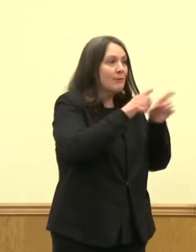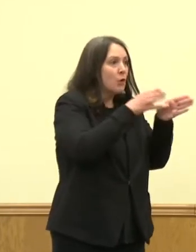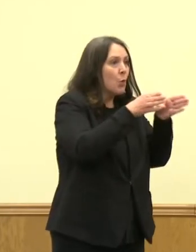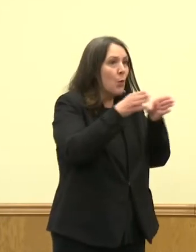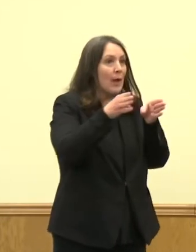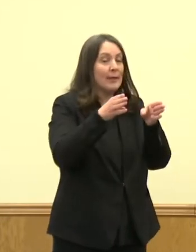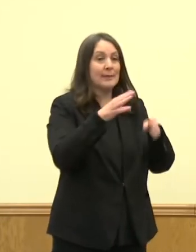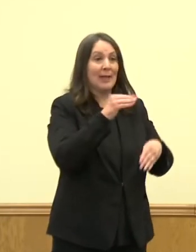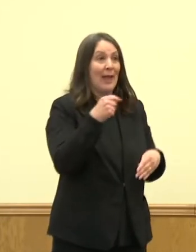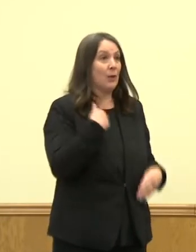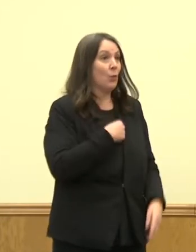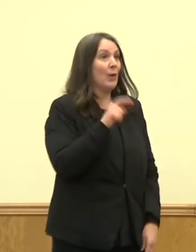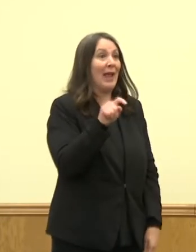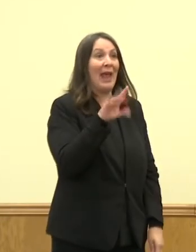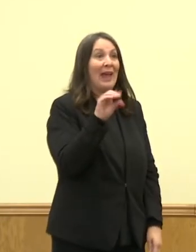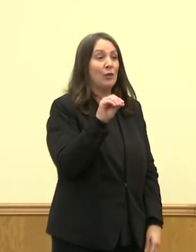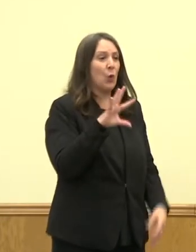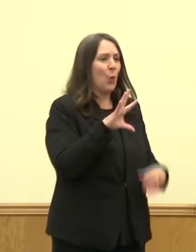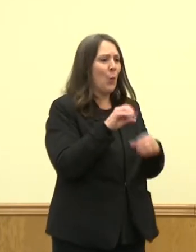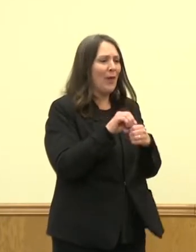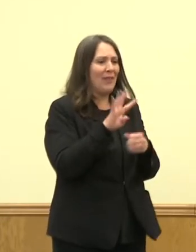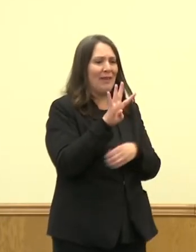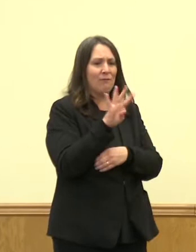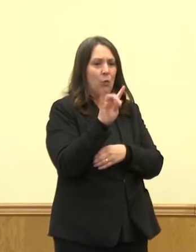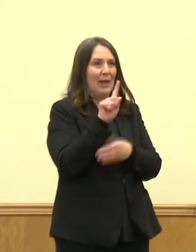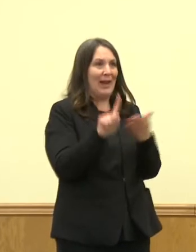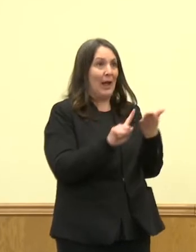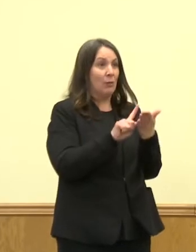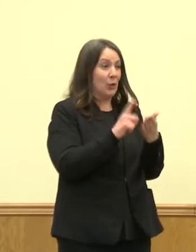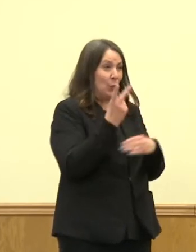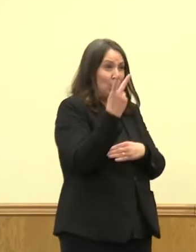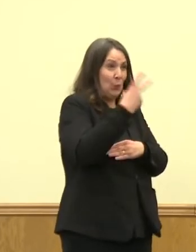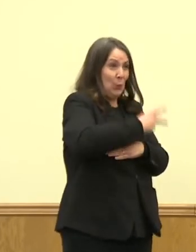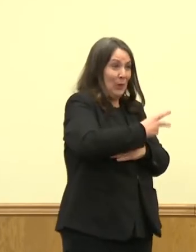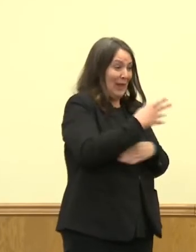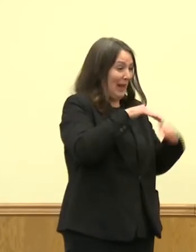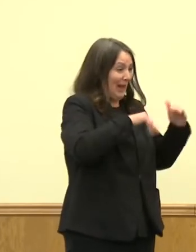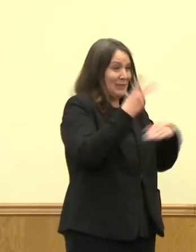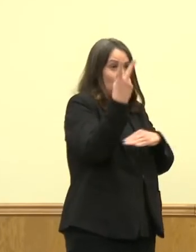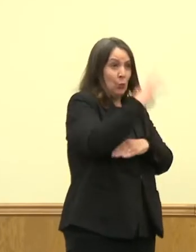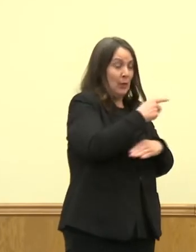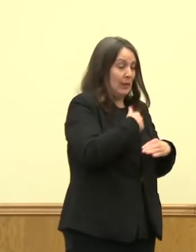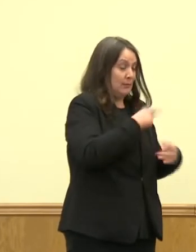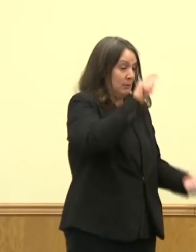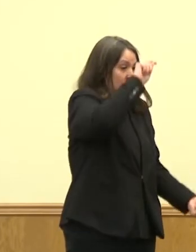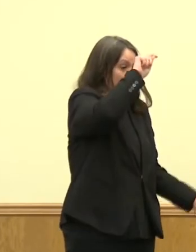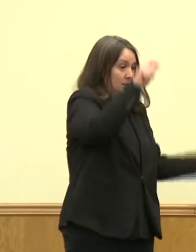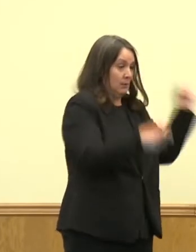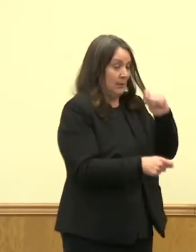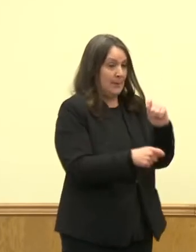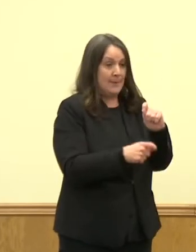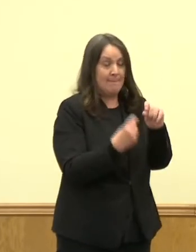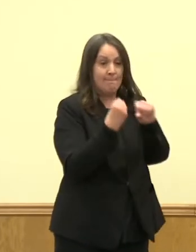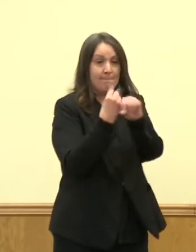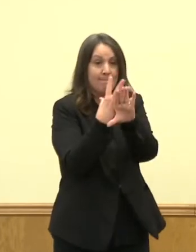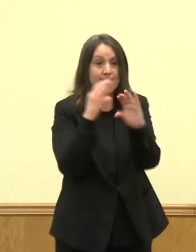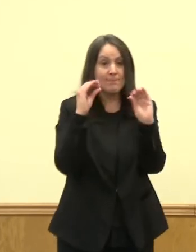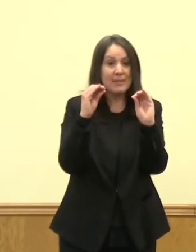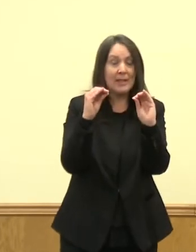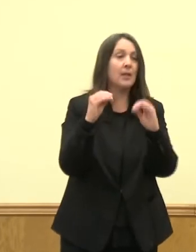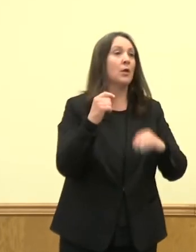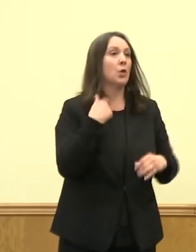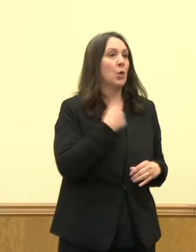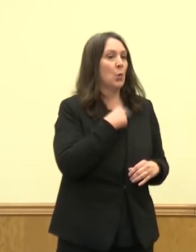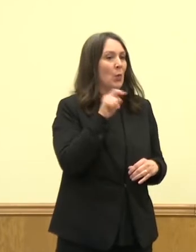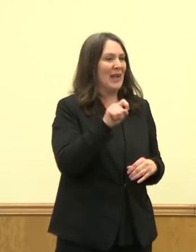As a matter of fact, we had to, and 48 hours completely changed the entire educational system to go online. We need to take some of those